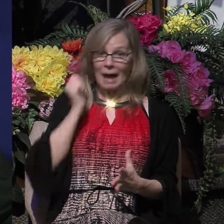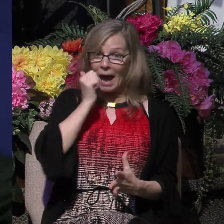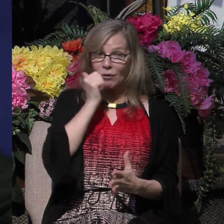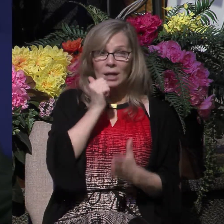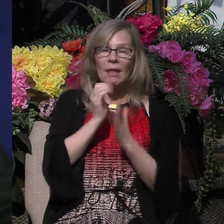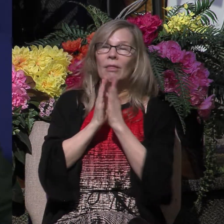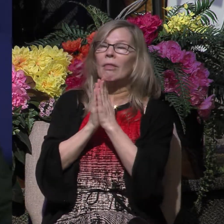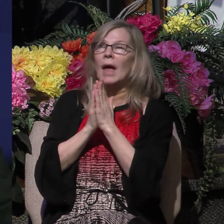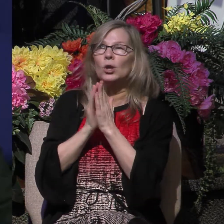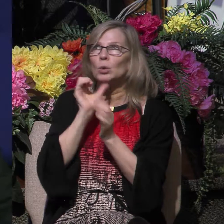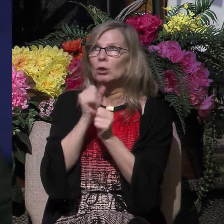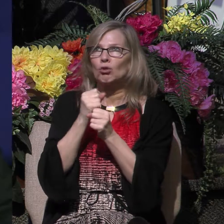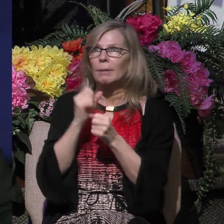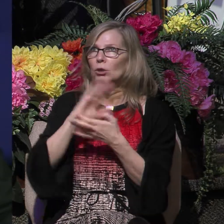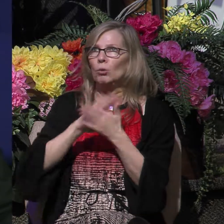created him to be one of them.